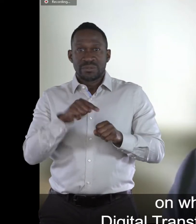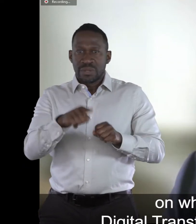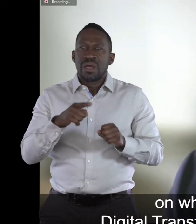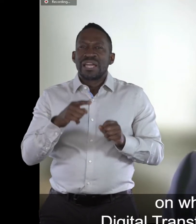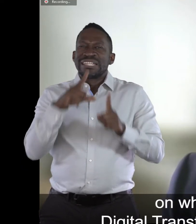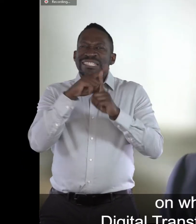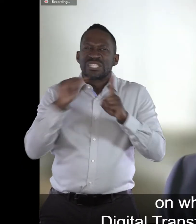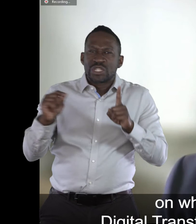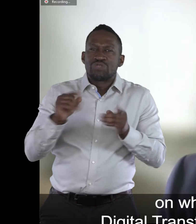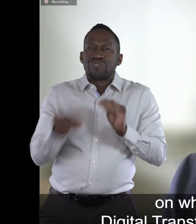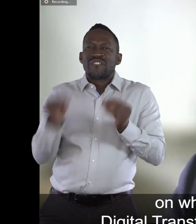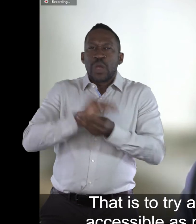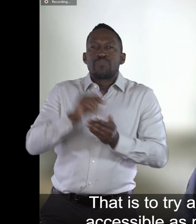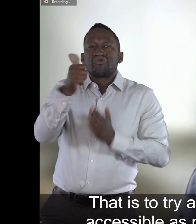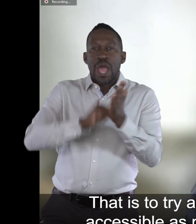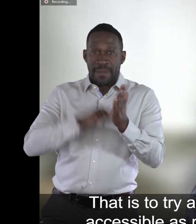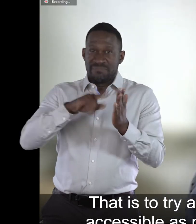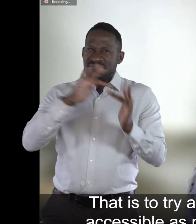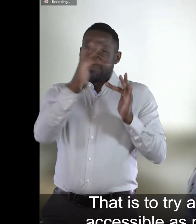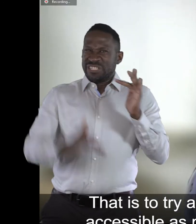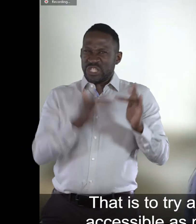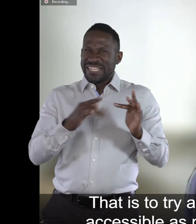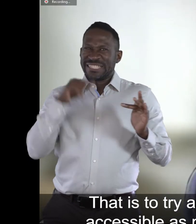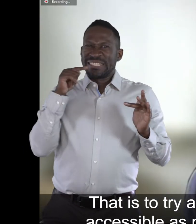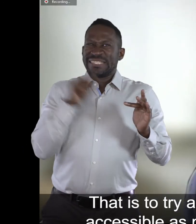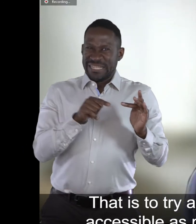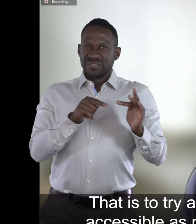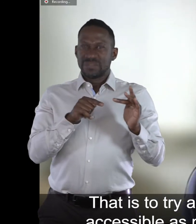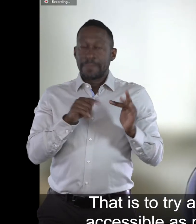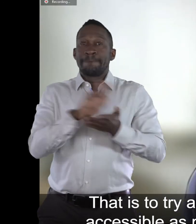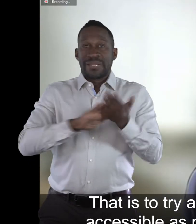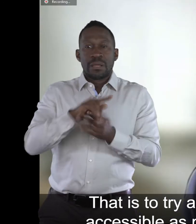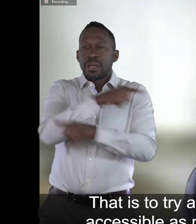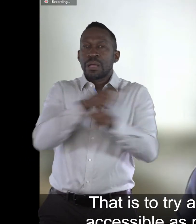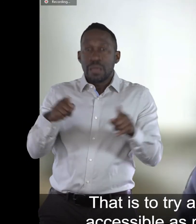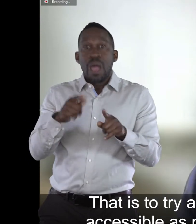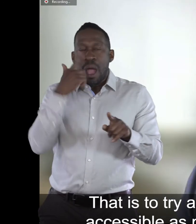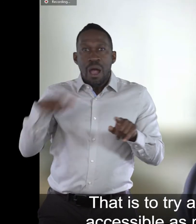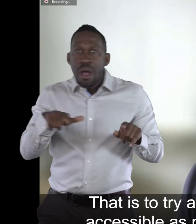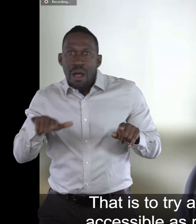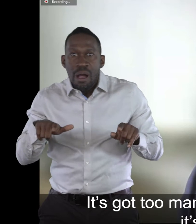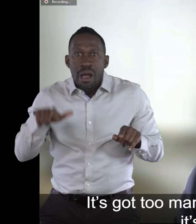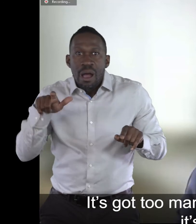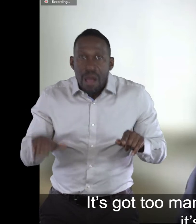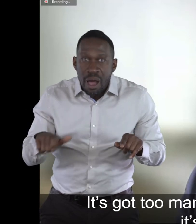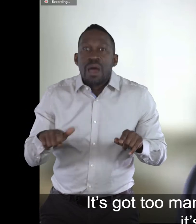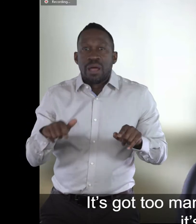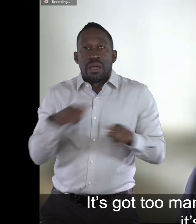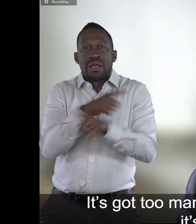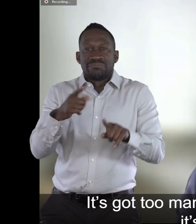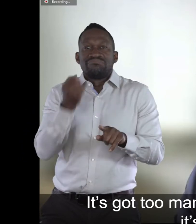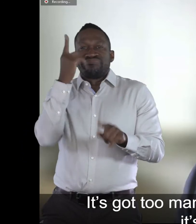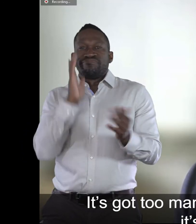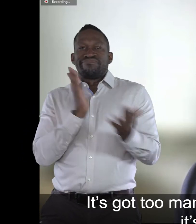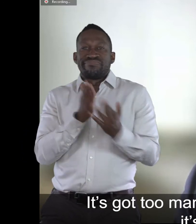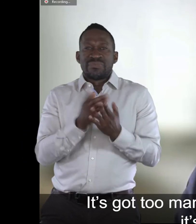transformation programme and that's to try and make our website as accessible as possible for all residents. It's got too many words at the